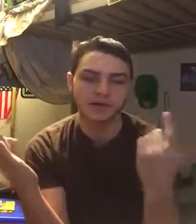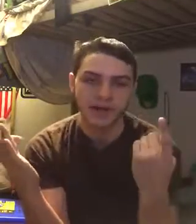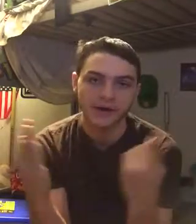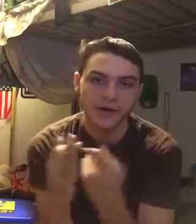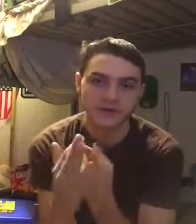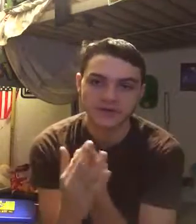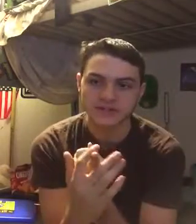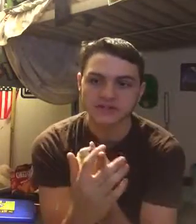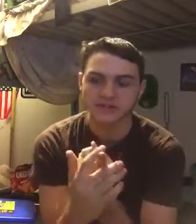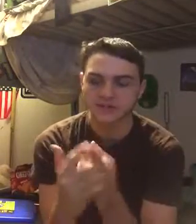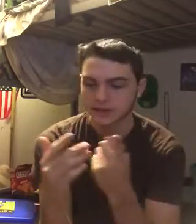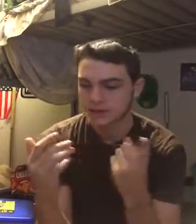retiring after this season.